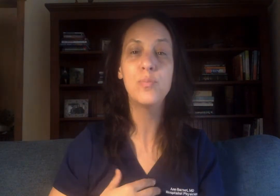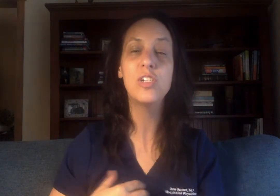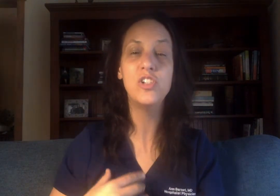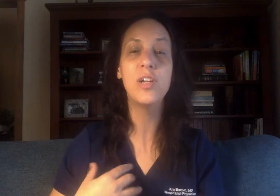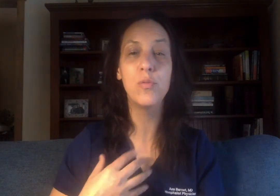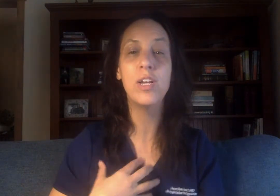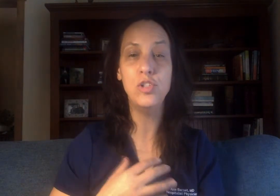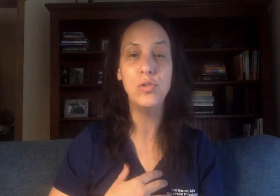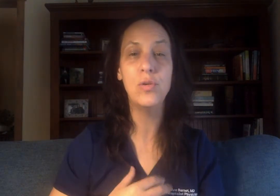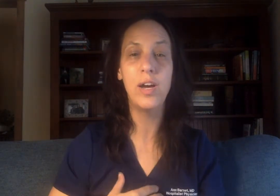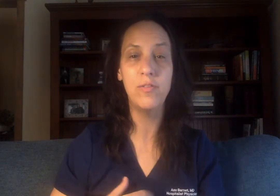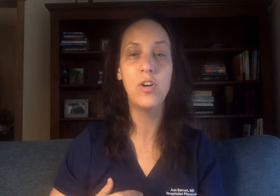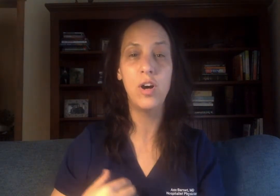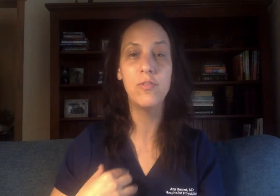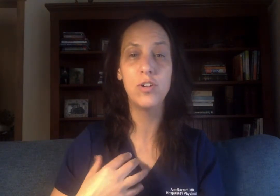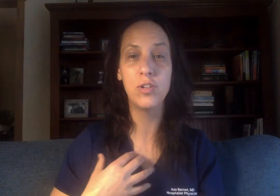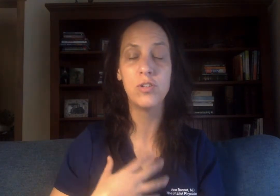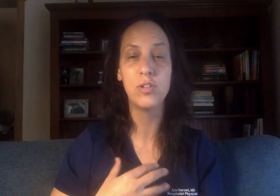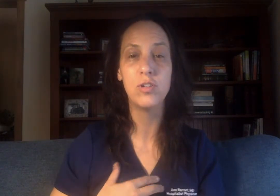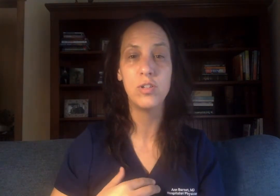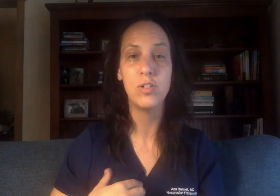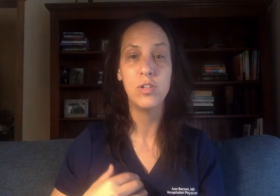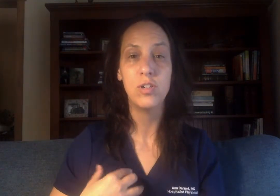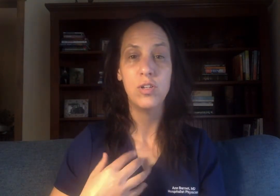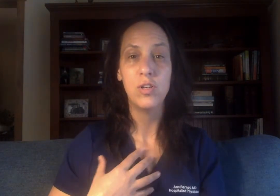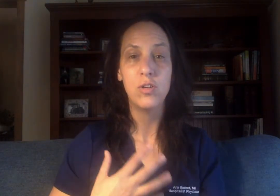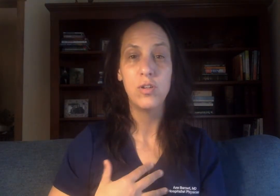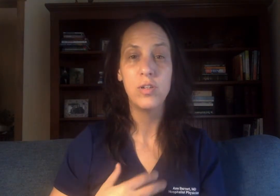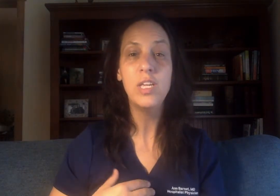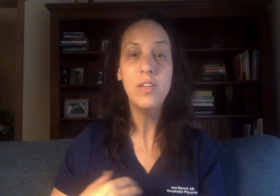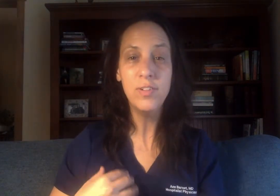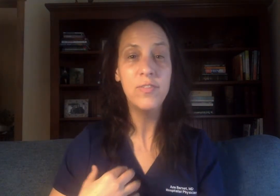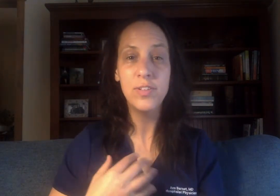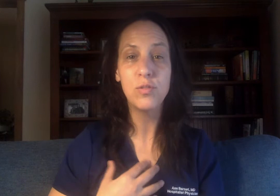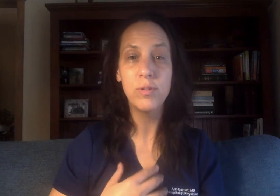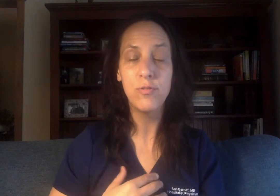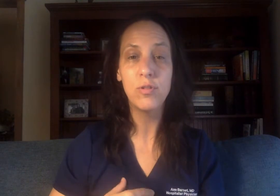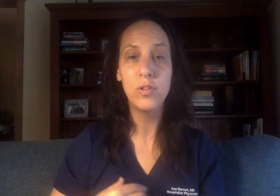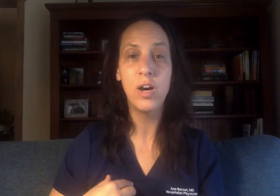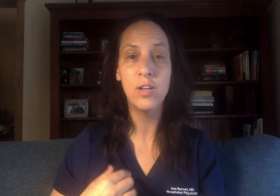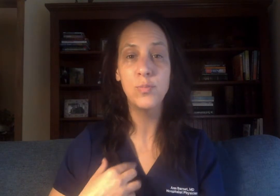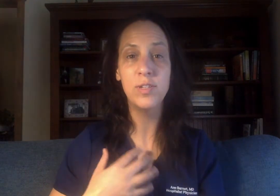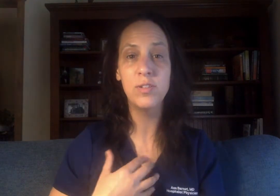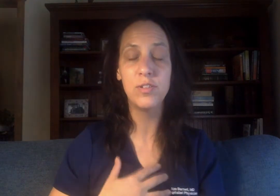appreciate what I do have to offer even if it's a referral to hospice